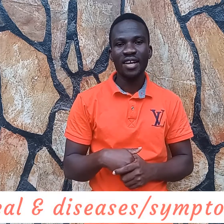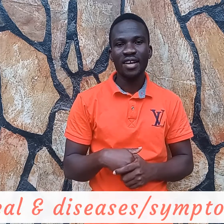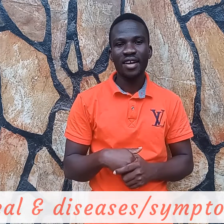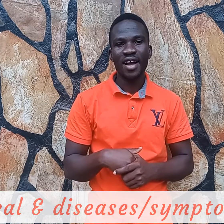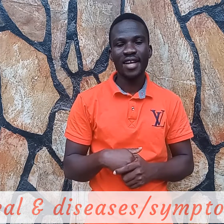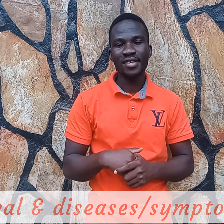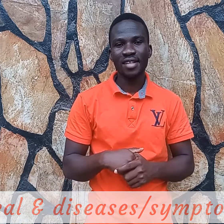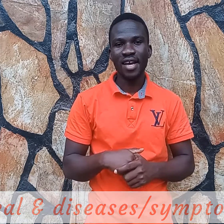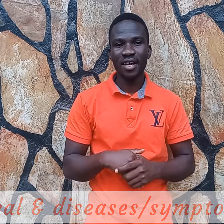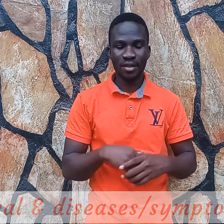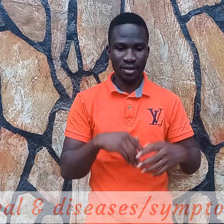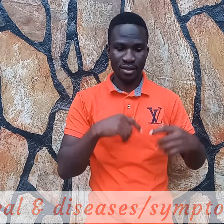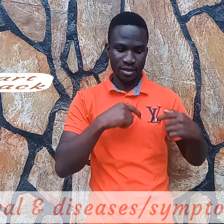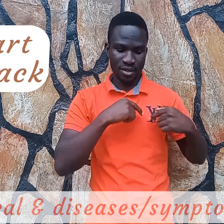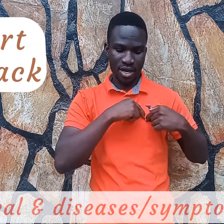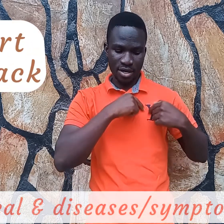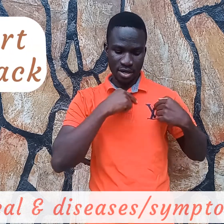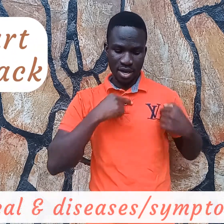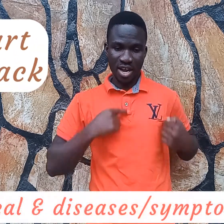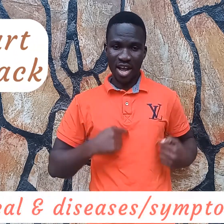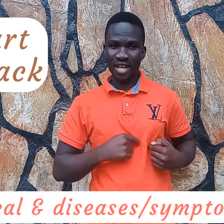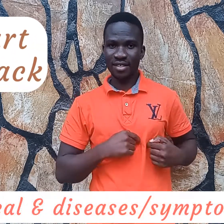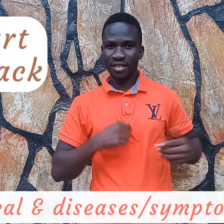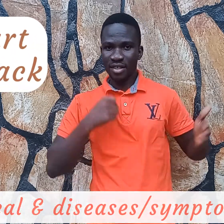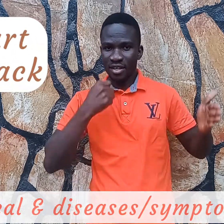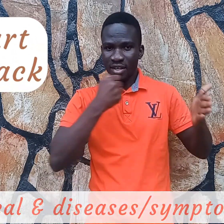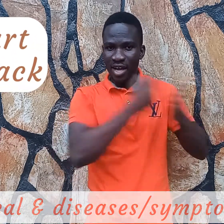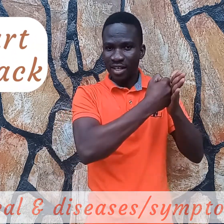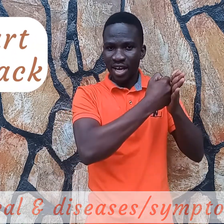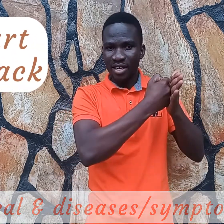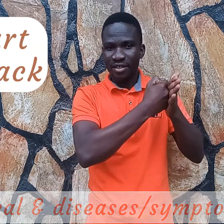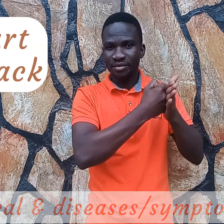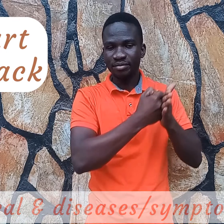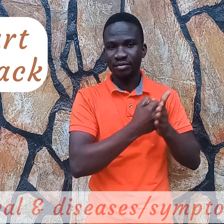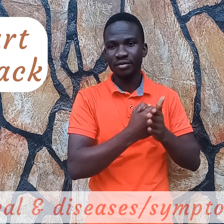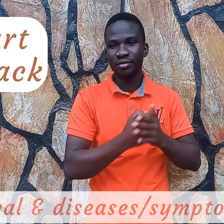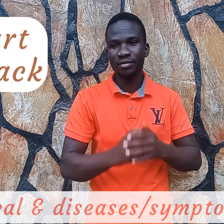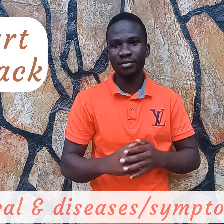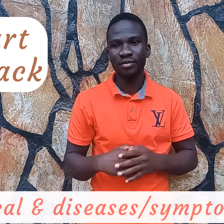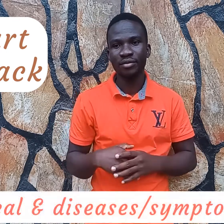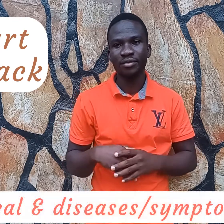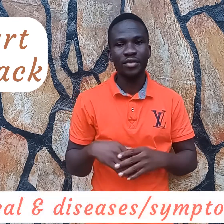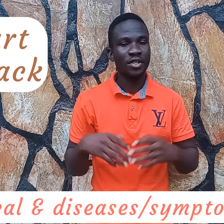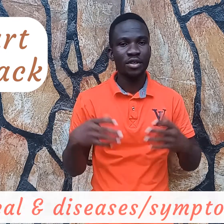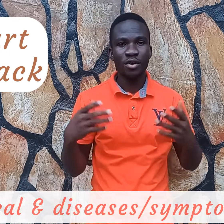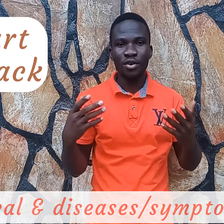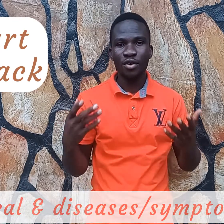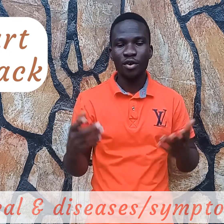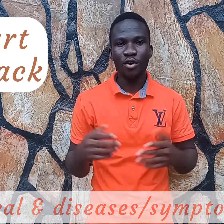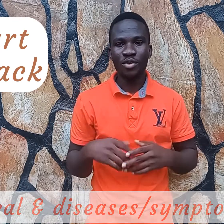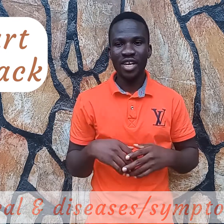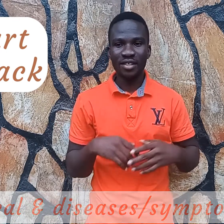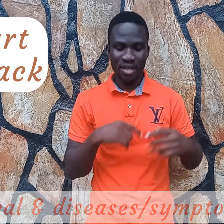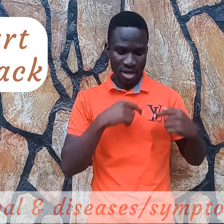heart attack assigned heart attack or you can say